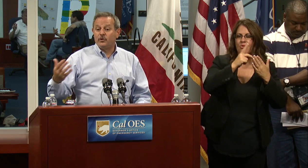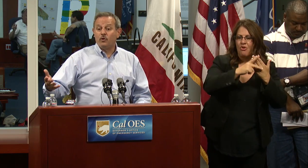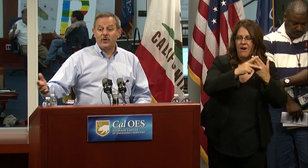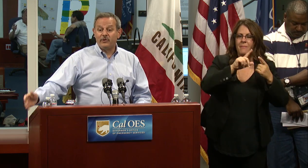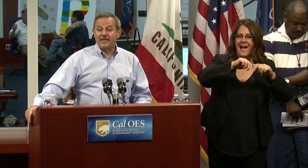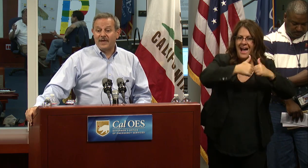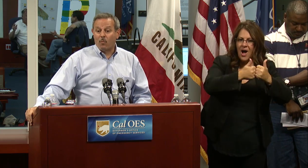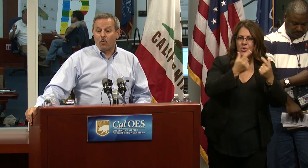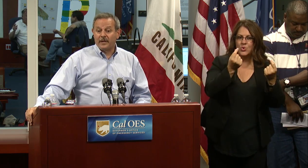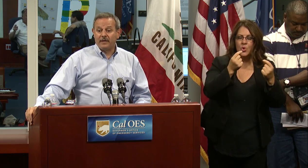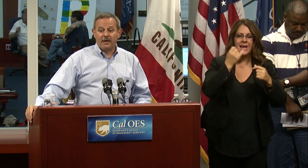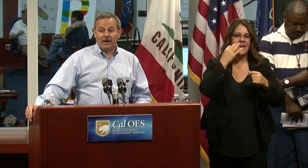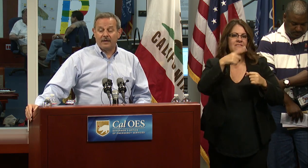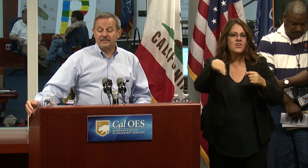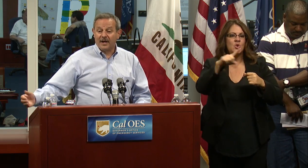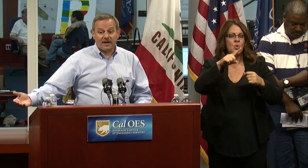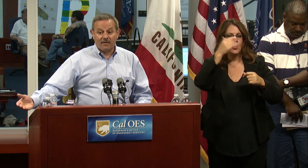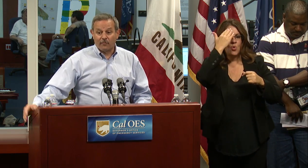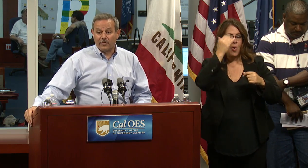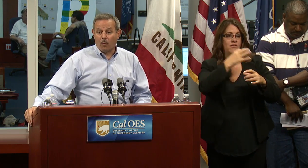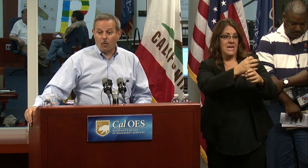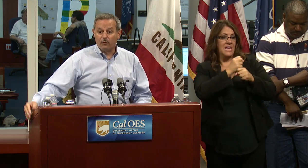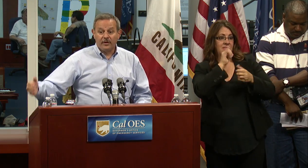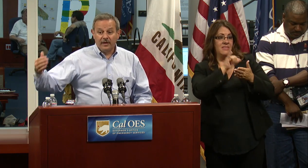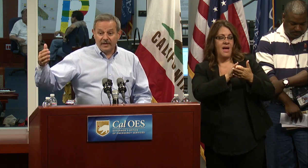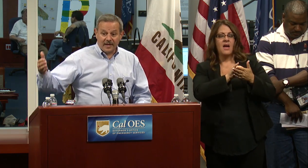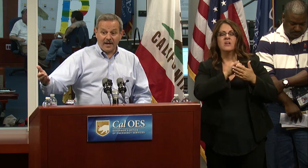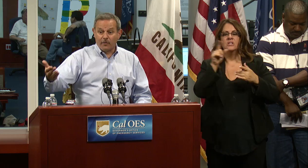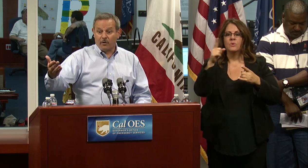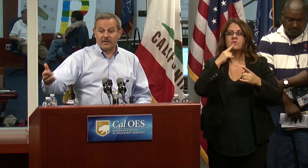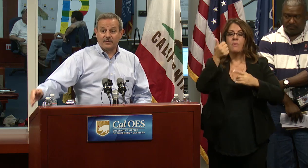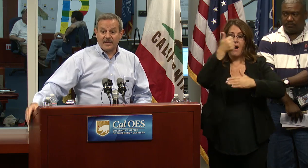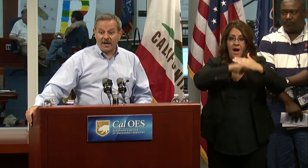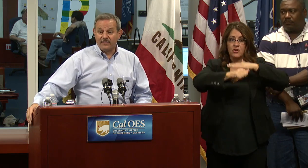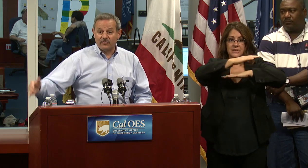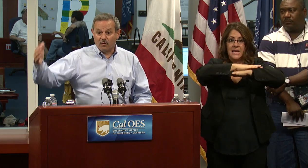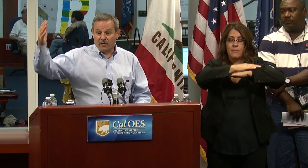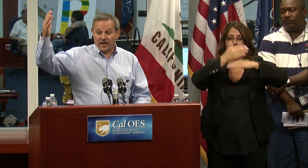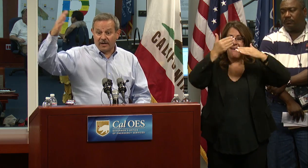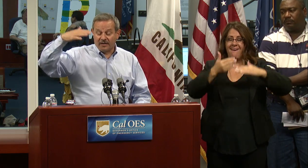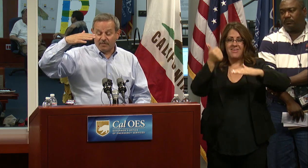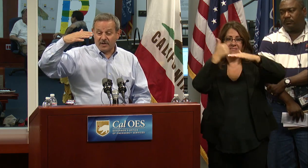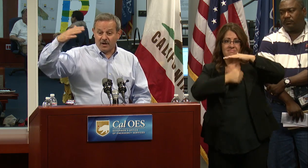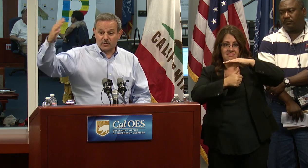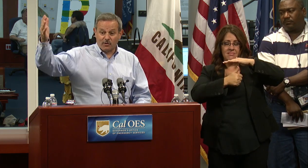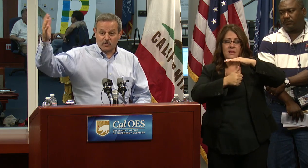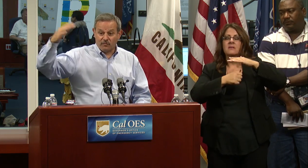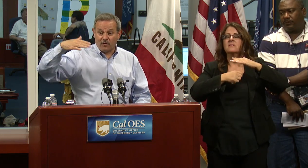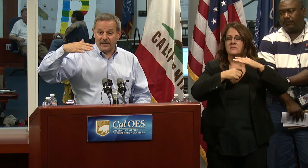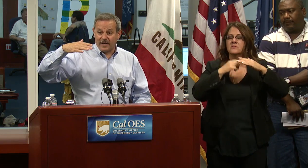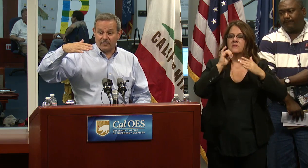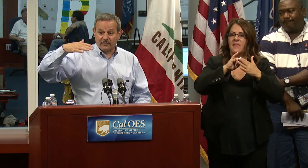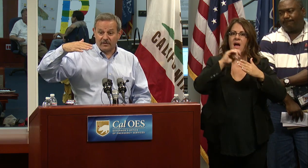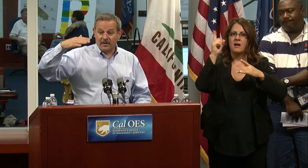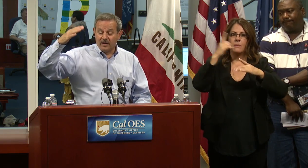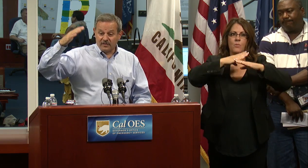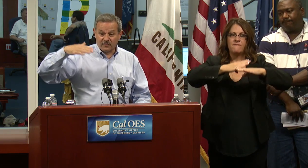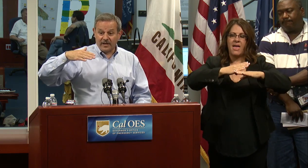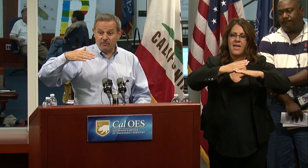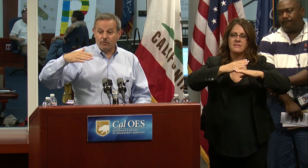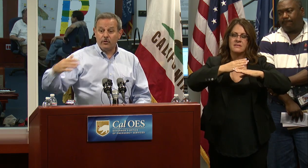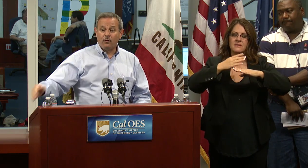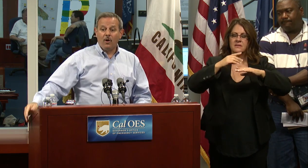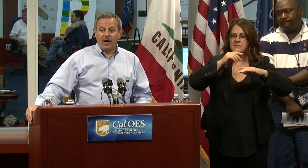of what to do when you get that warning, duck cover and hold, getting under something heavy. So, and something non-structural falling down doesn't,